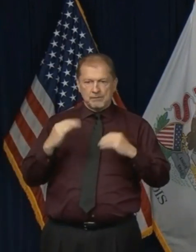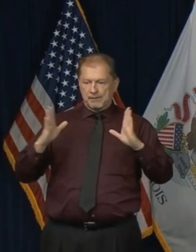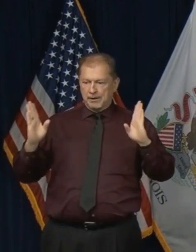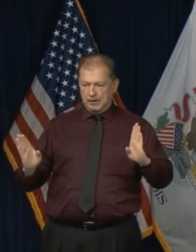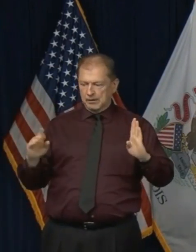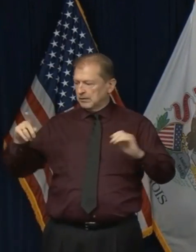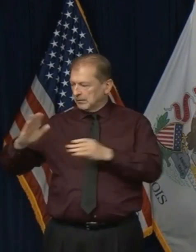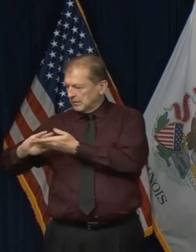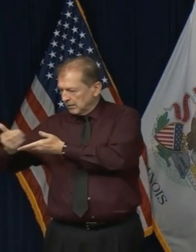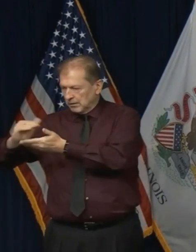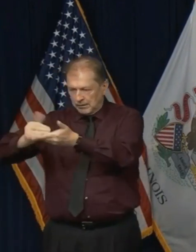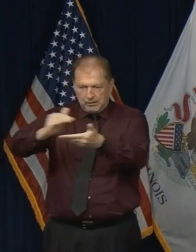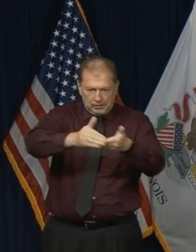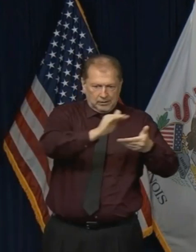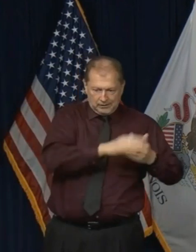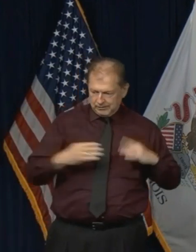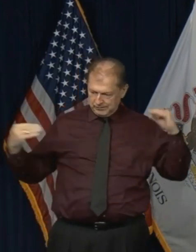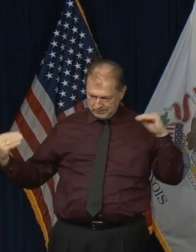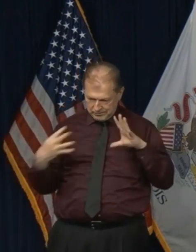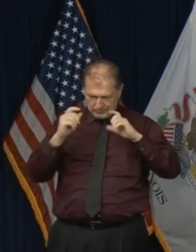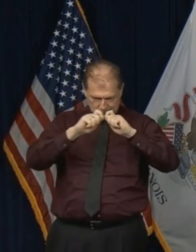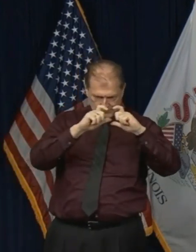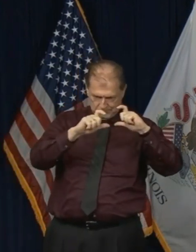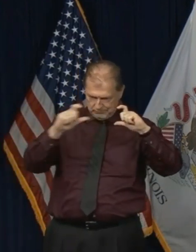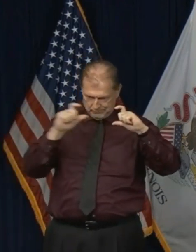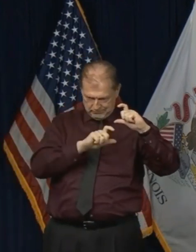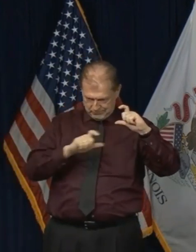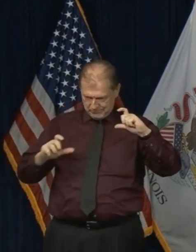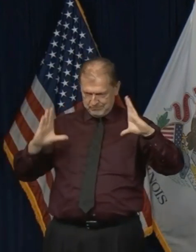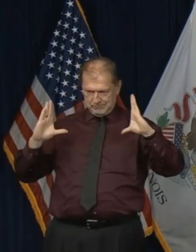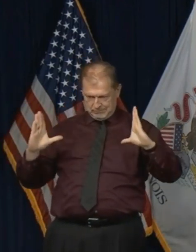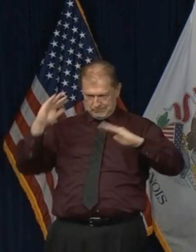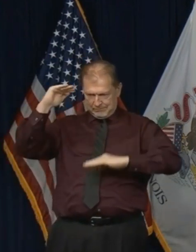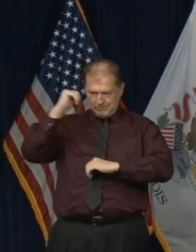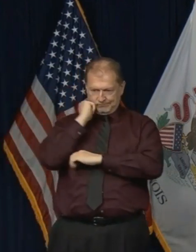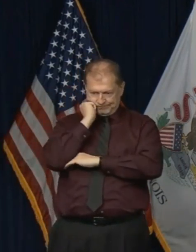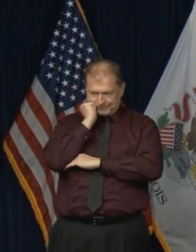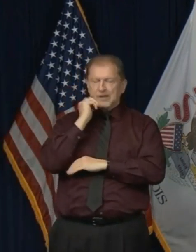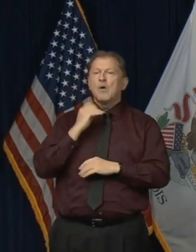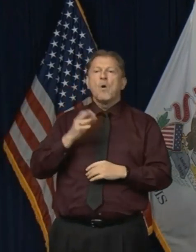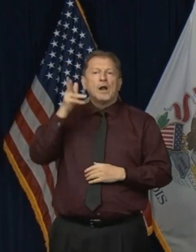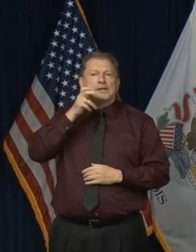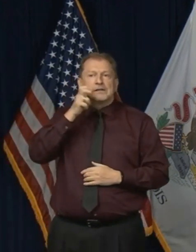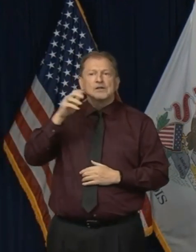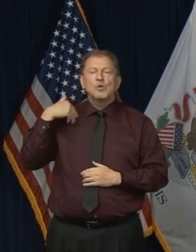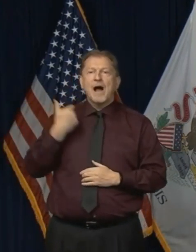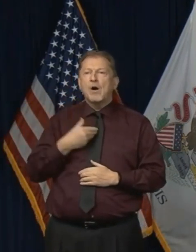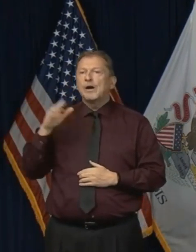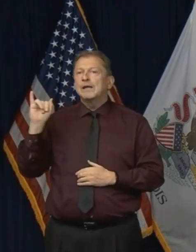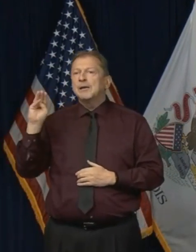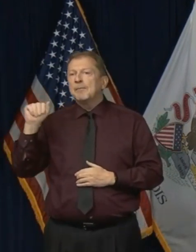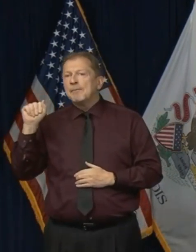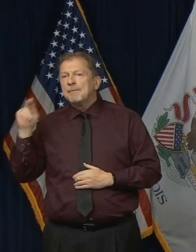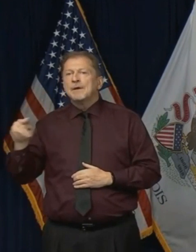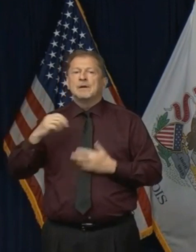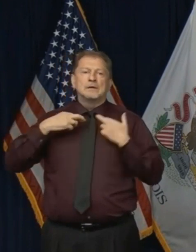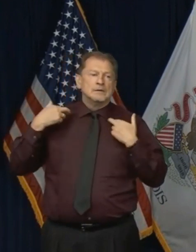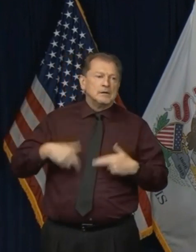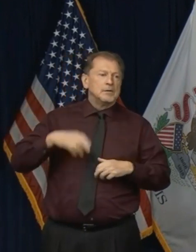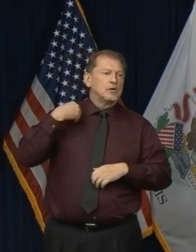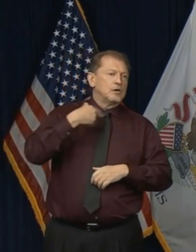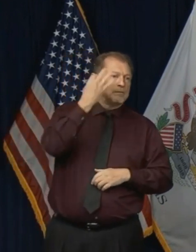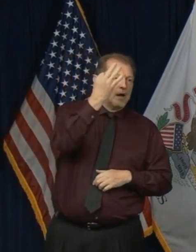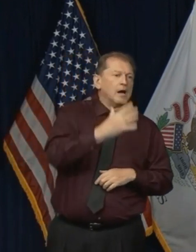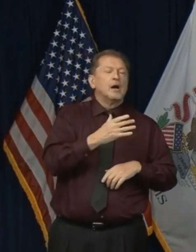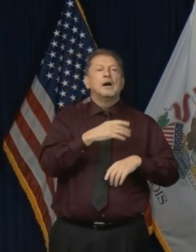know, or our imam or whoever we worship with, you know, to listen, uh, them and to worship online, perhaps